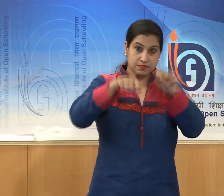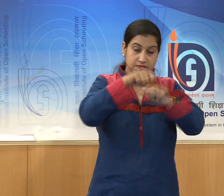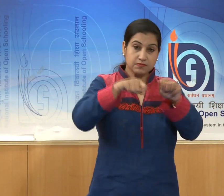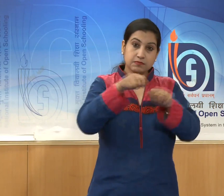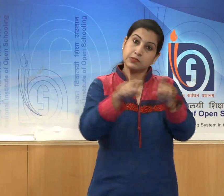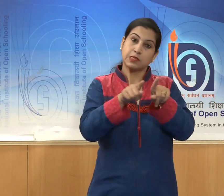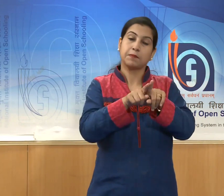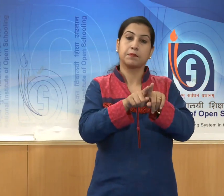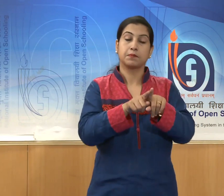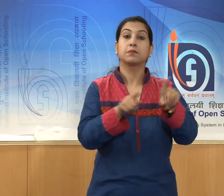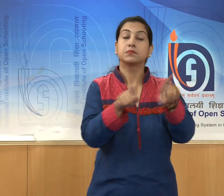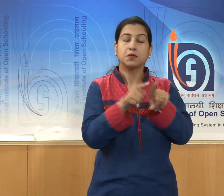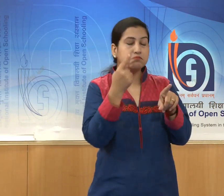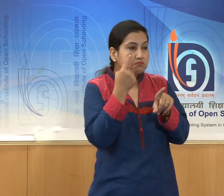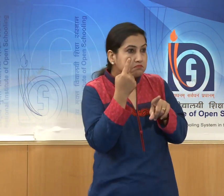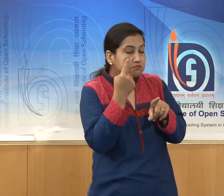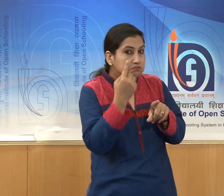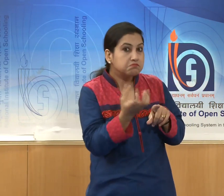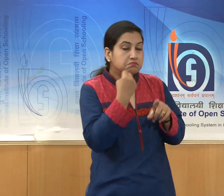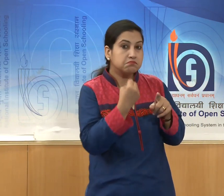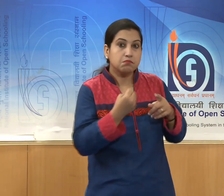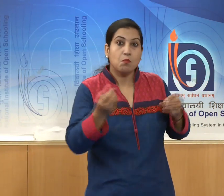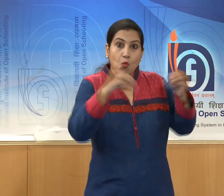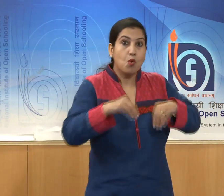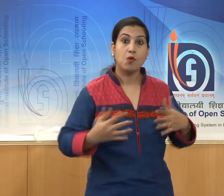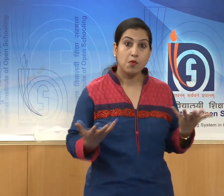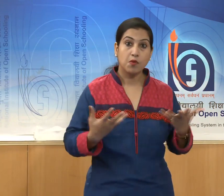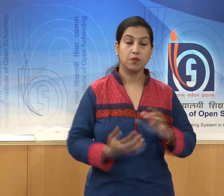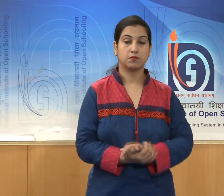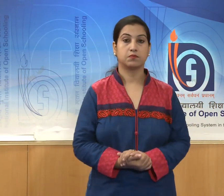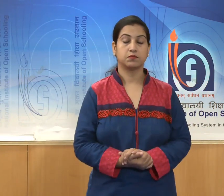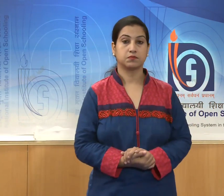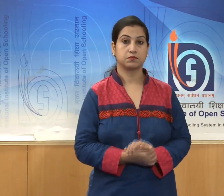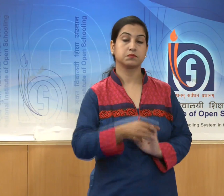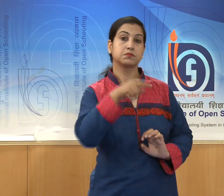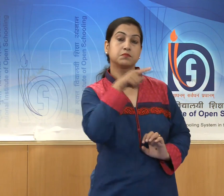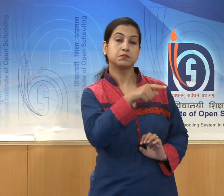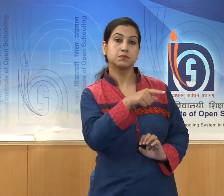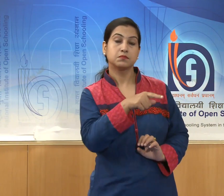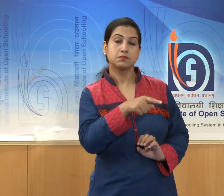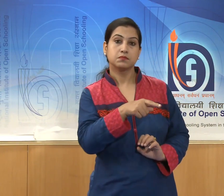Also to be noticed, this its curious posture.